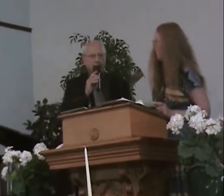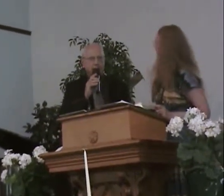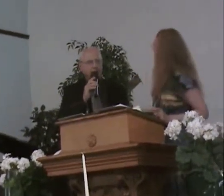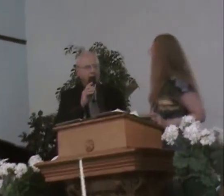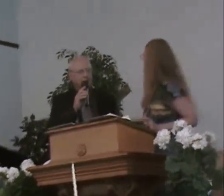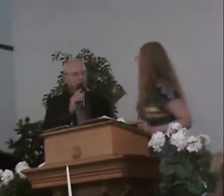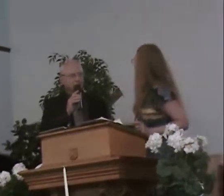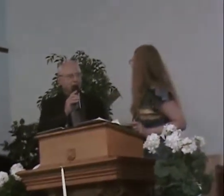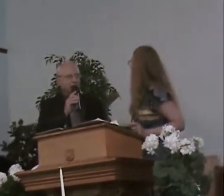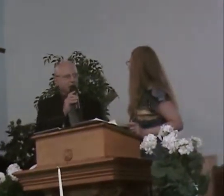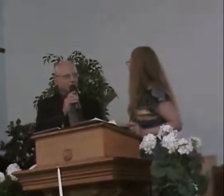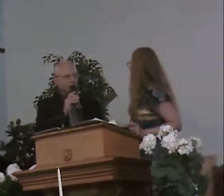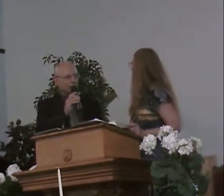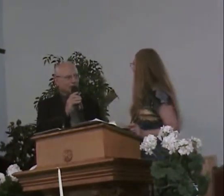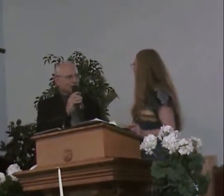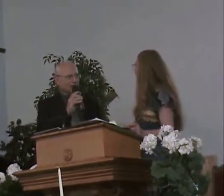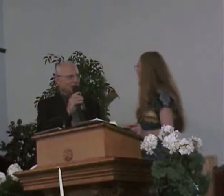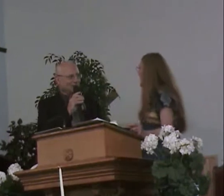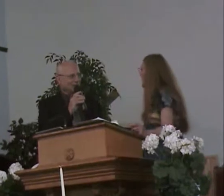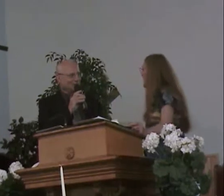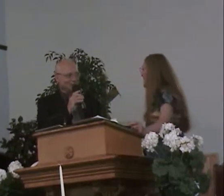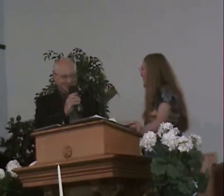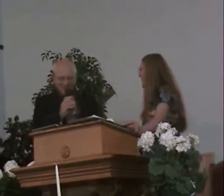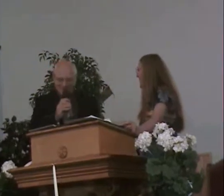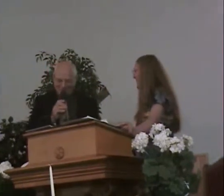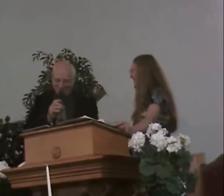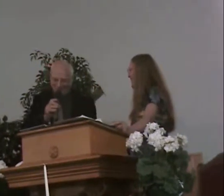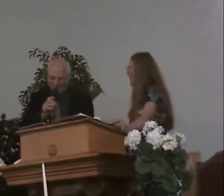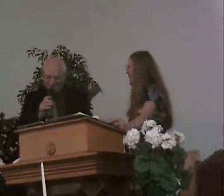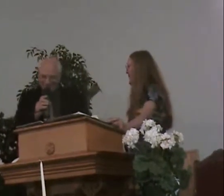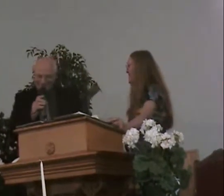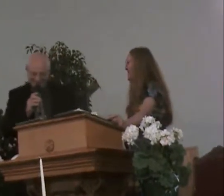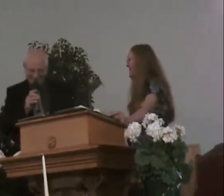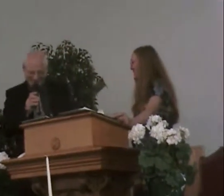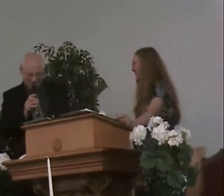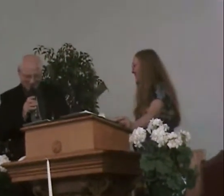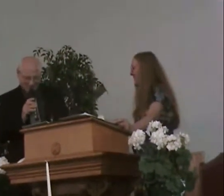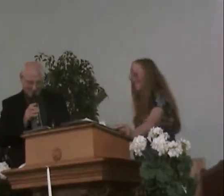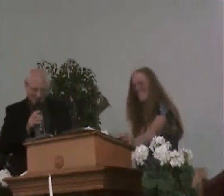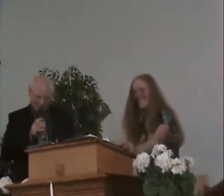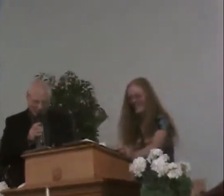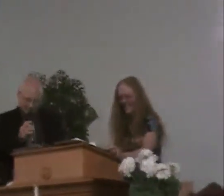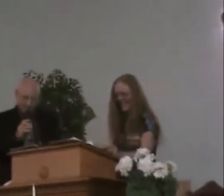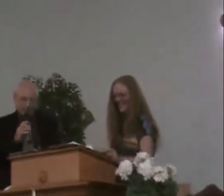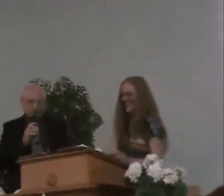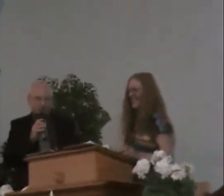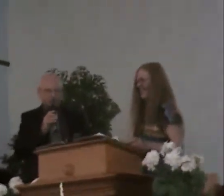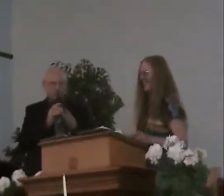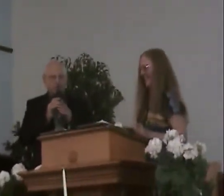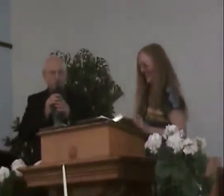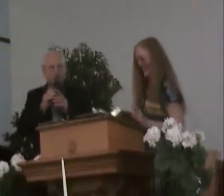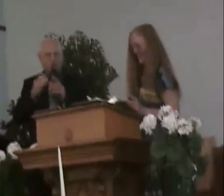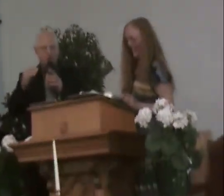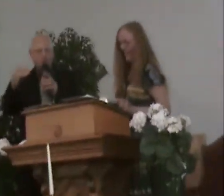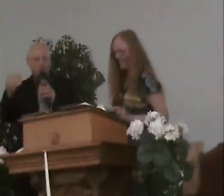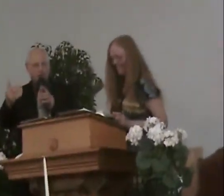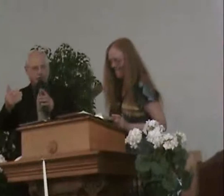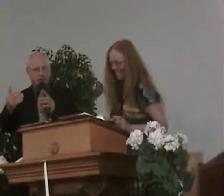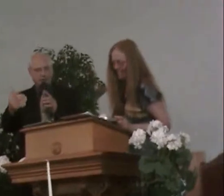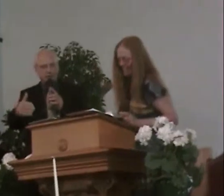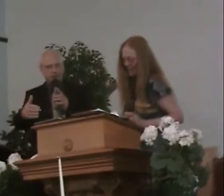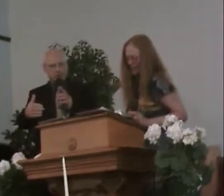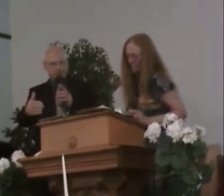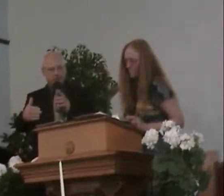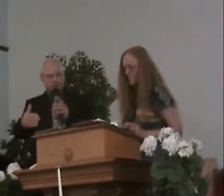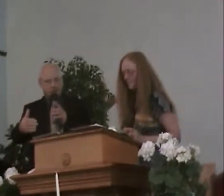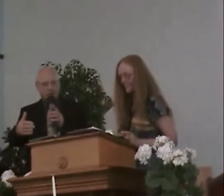And how will we do that? Yes, how can we do that? Through the grace of God, the blood of Jesus Christ. Okay. So as we stay closer